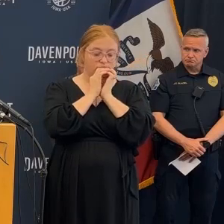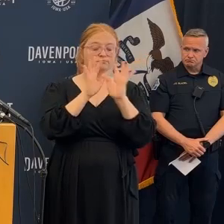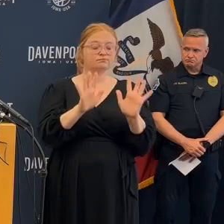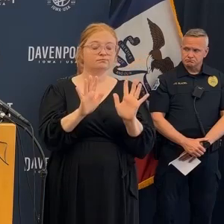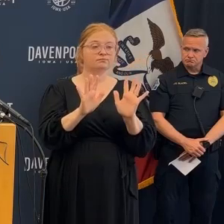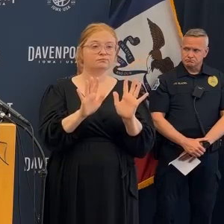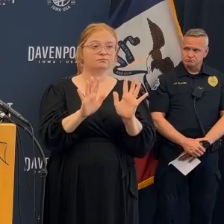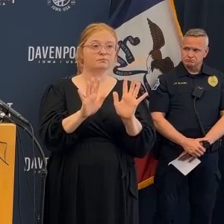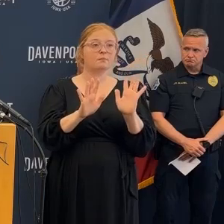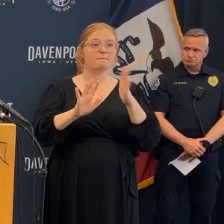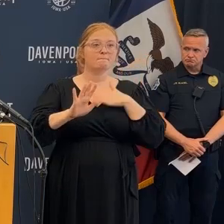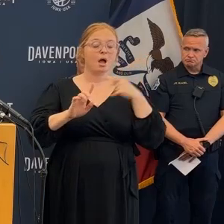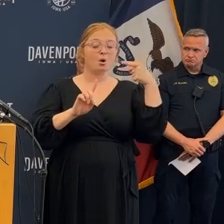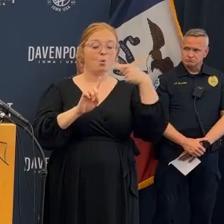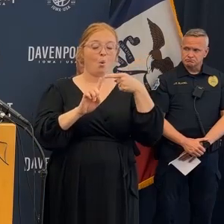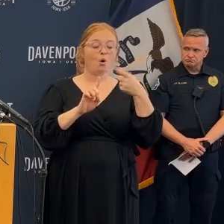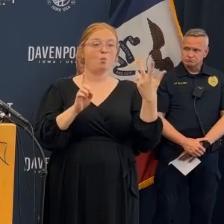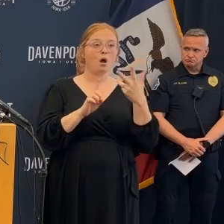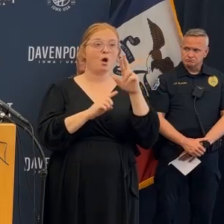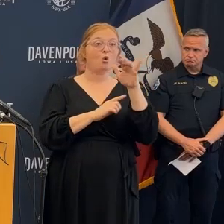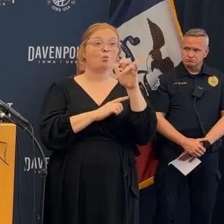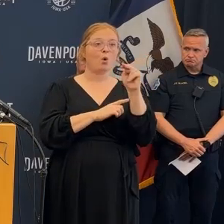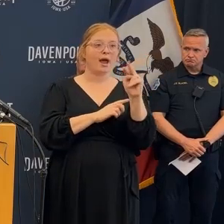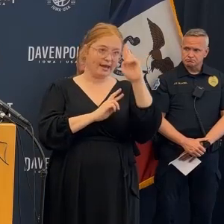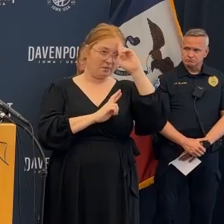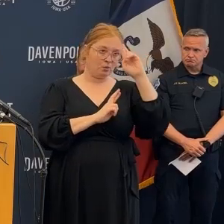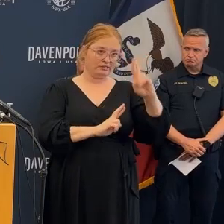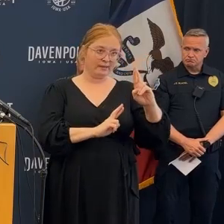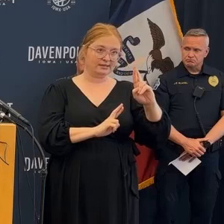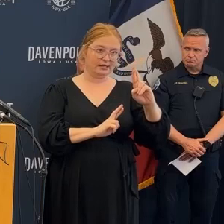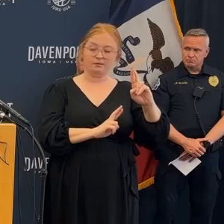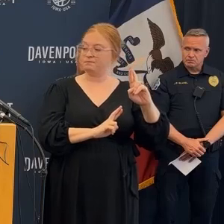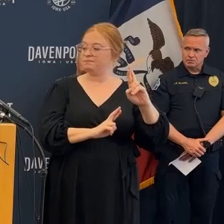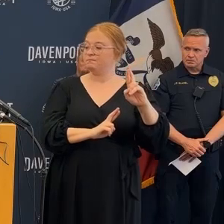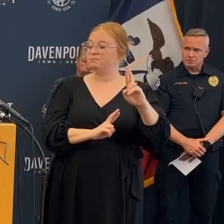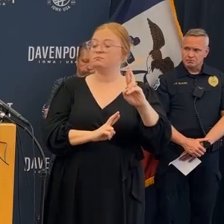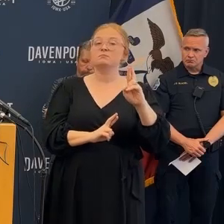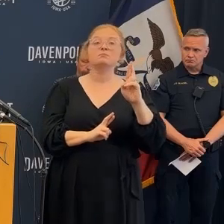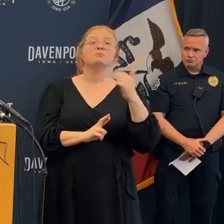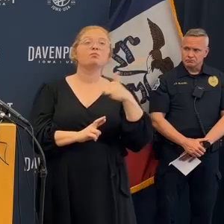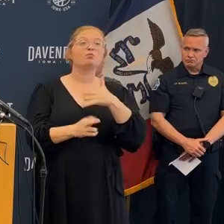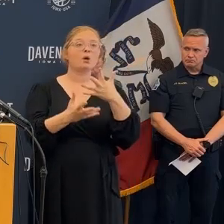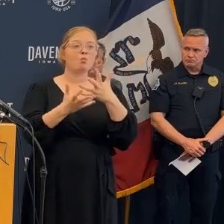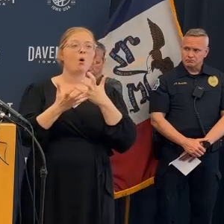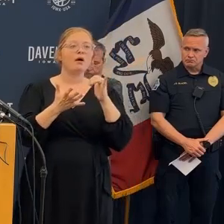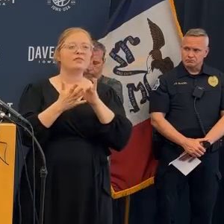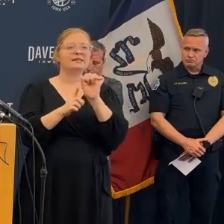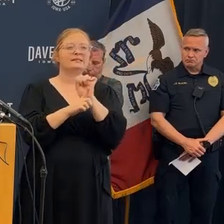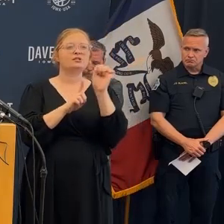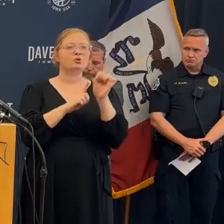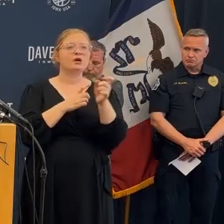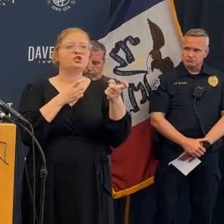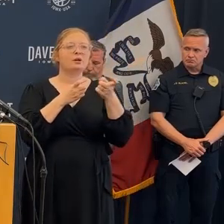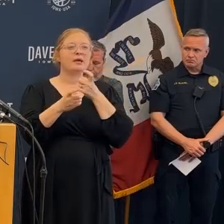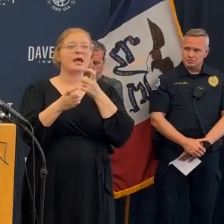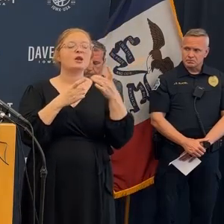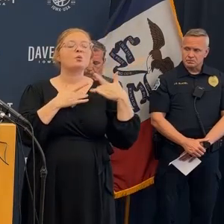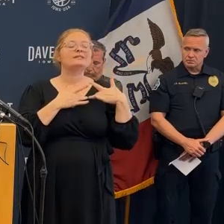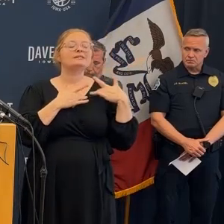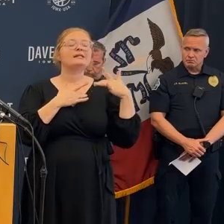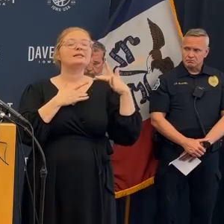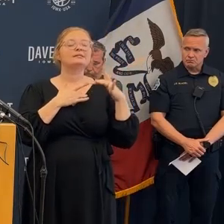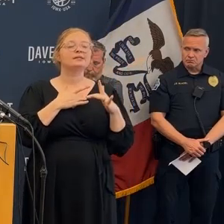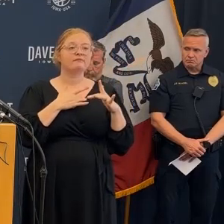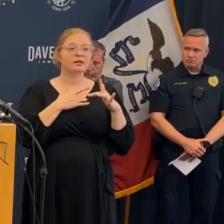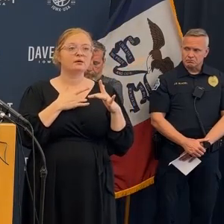okay so I can't say my support is 100% behind the city I can't say